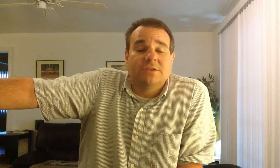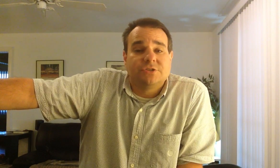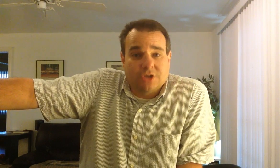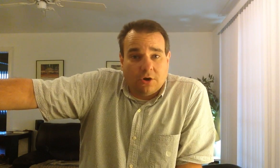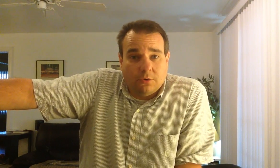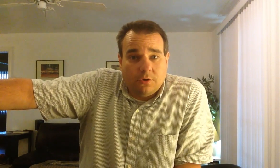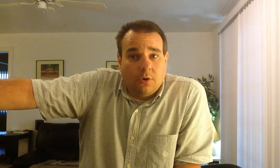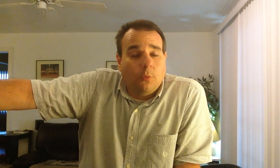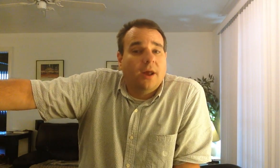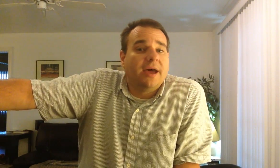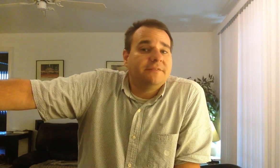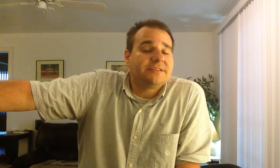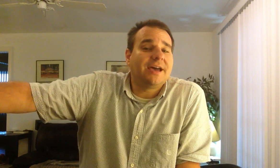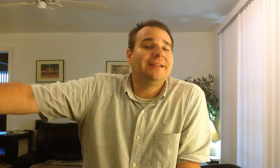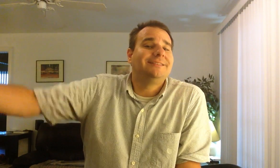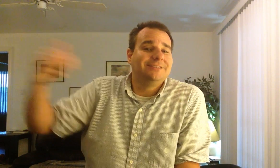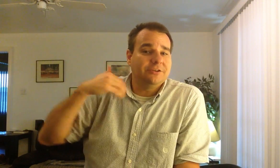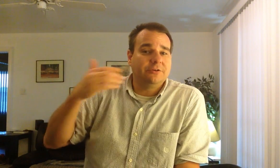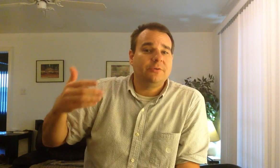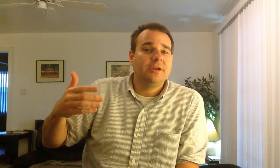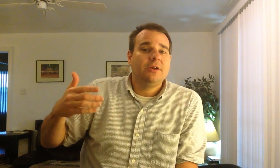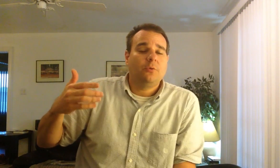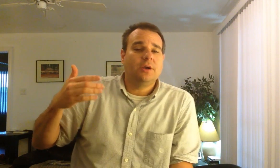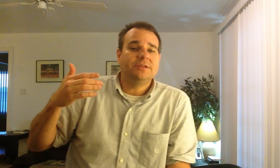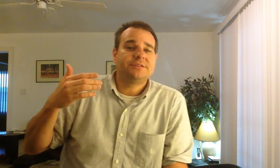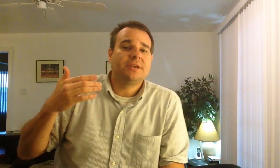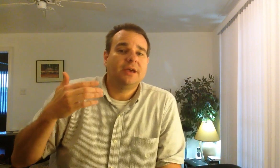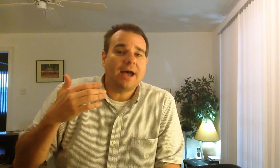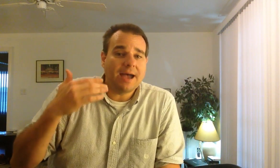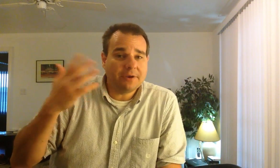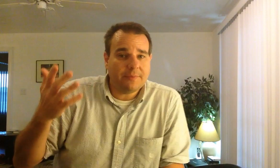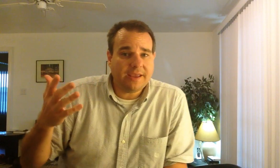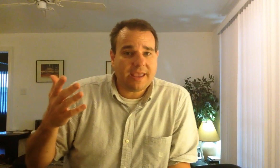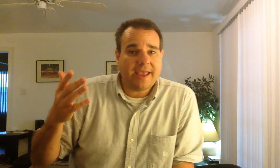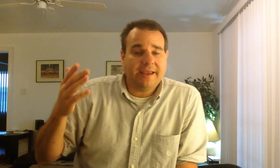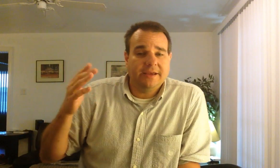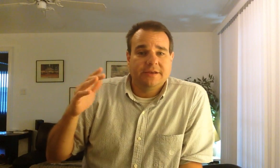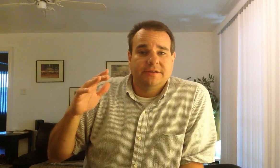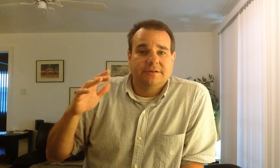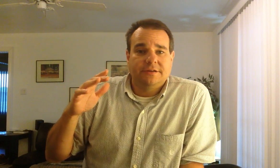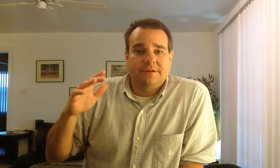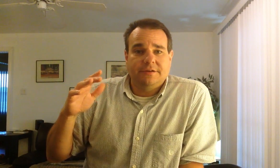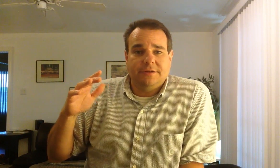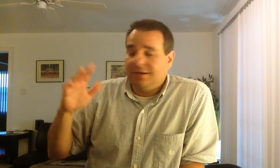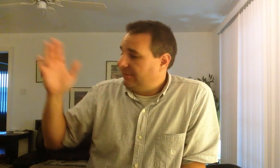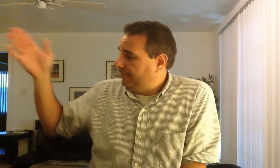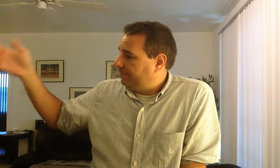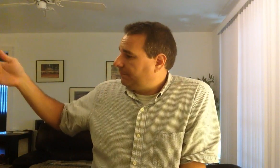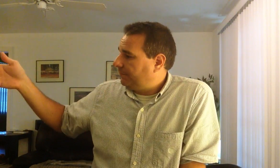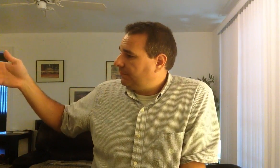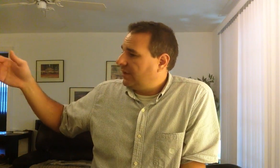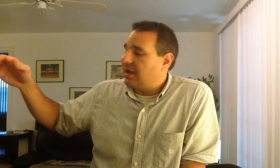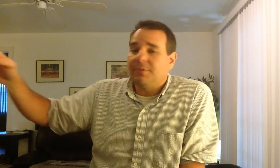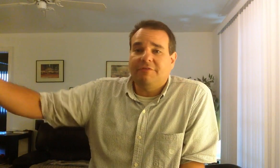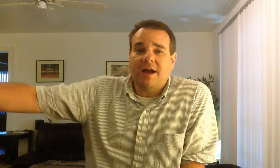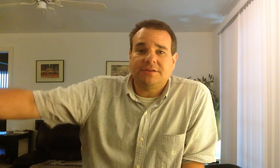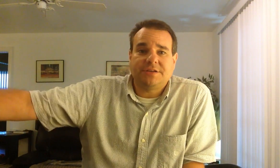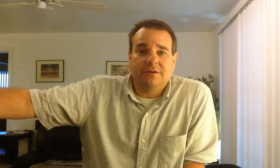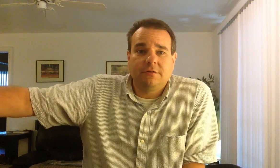So, what I've decided to do was I'm going to make a couple of files here